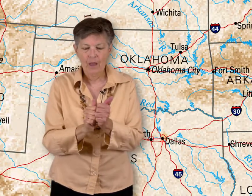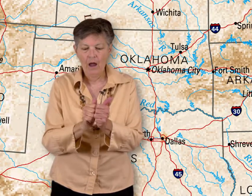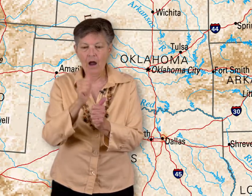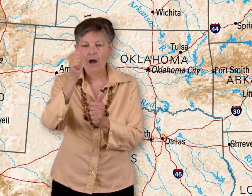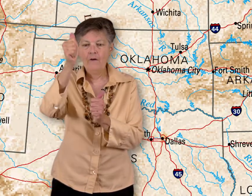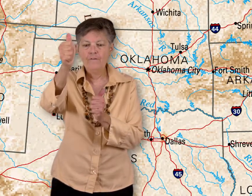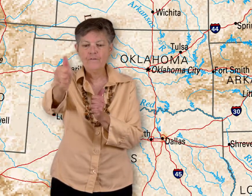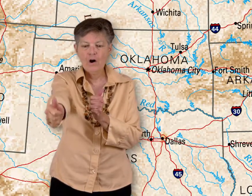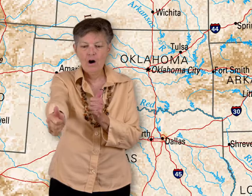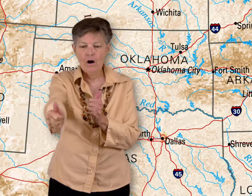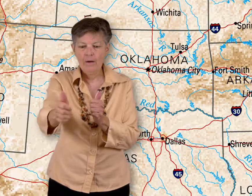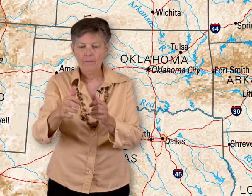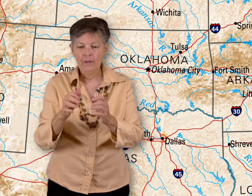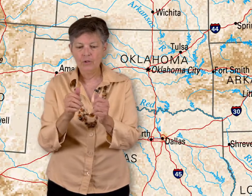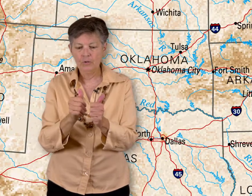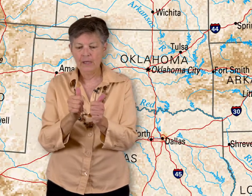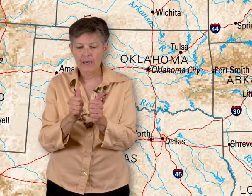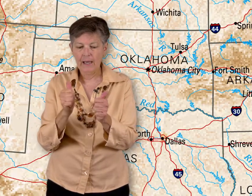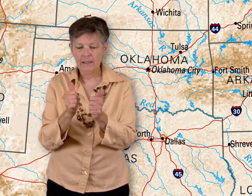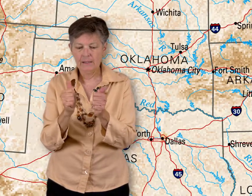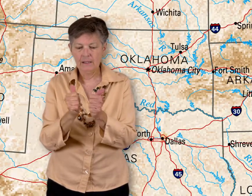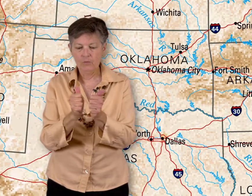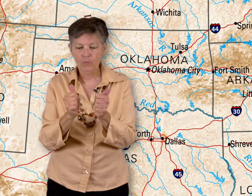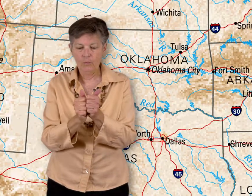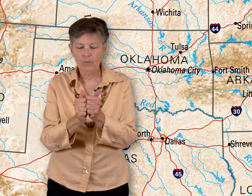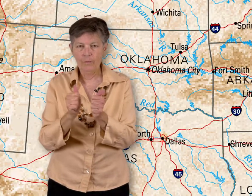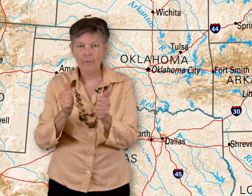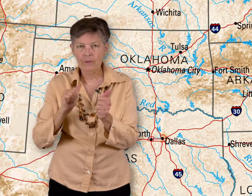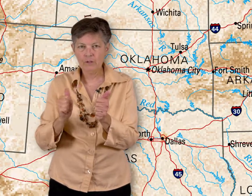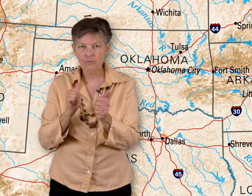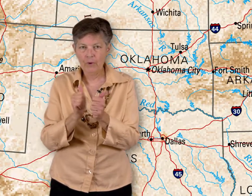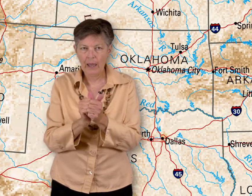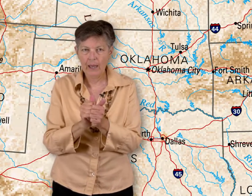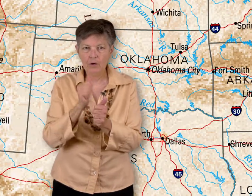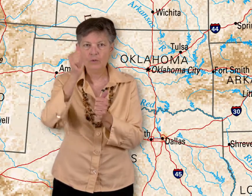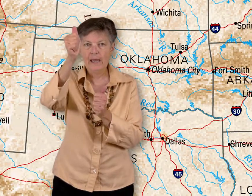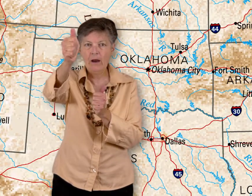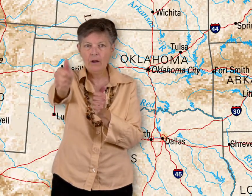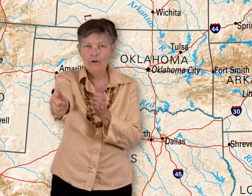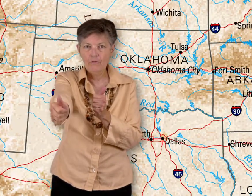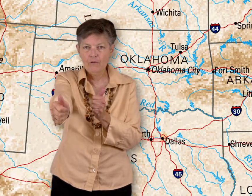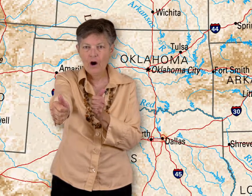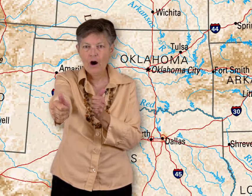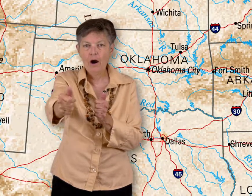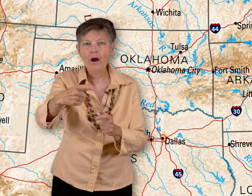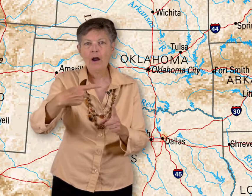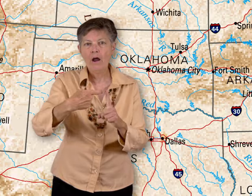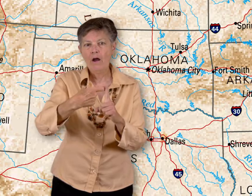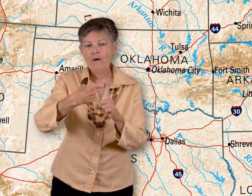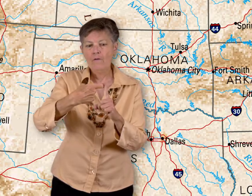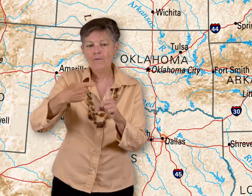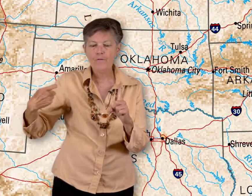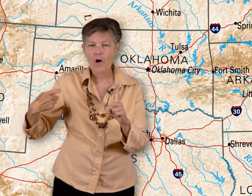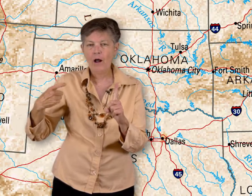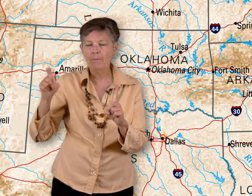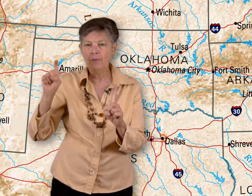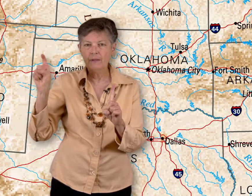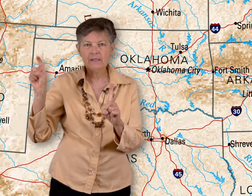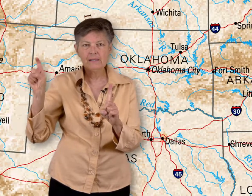Wandered afar to ten hands. And this hand goes out afar from. This is